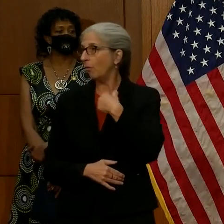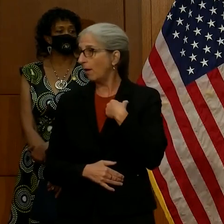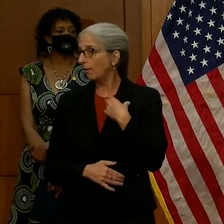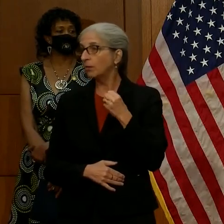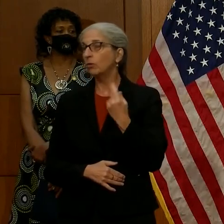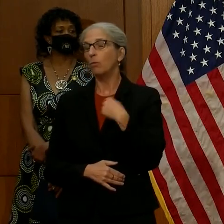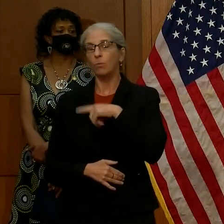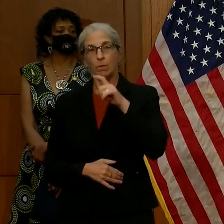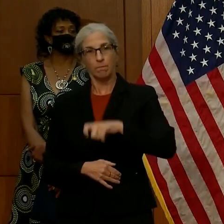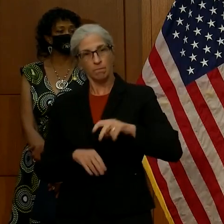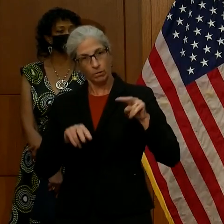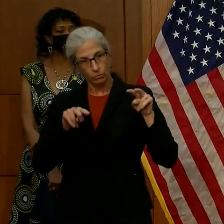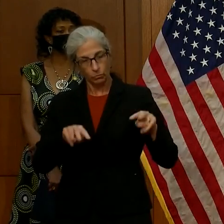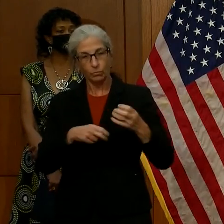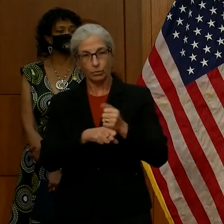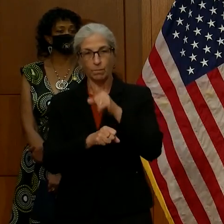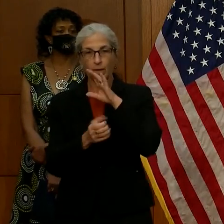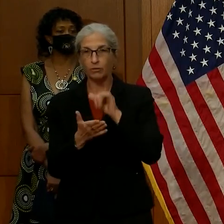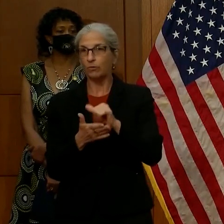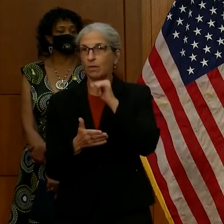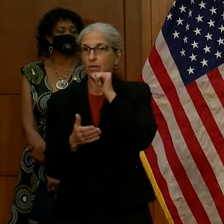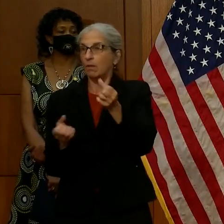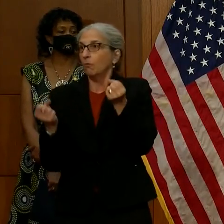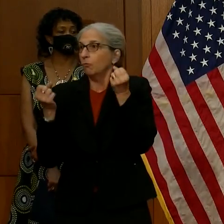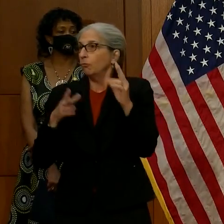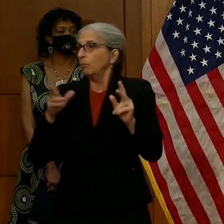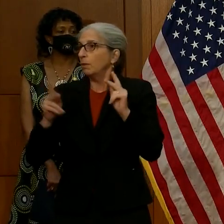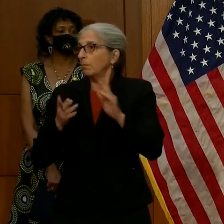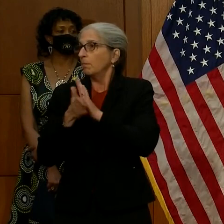continue to watch those areas as close as we can.